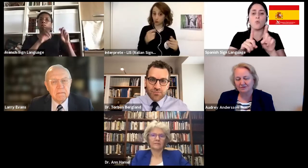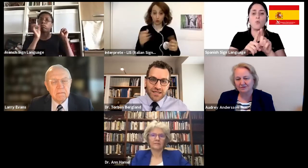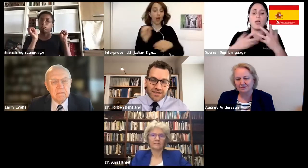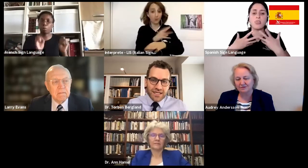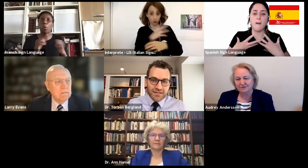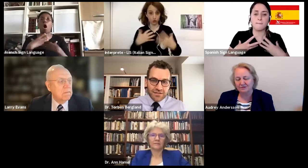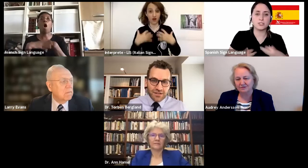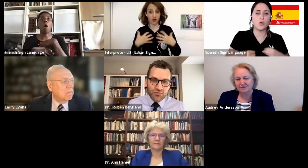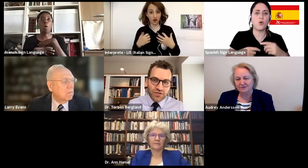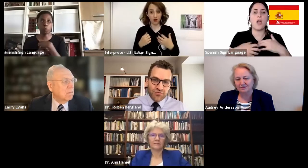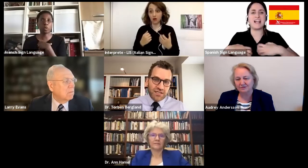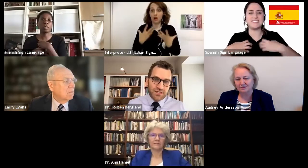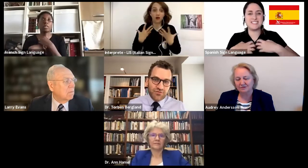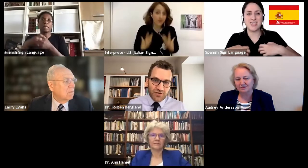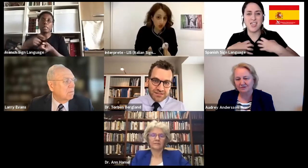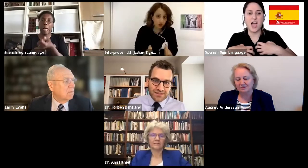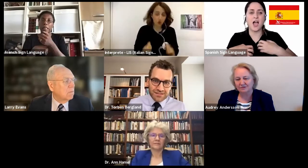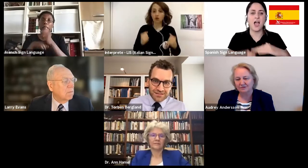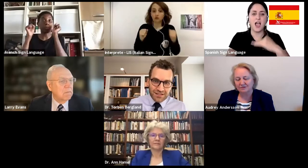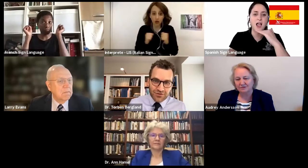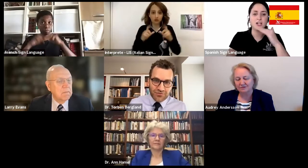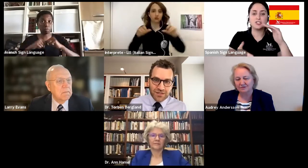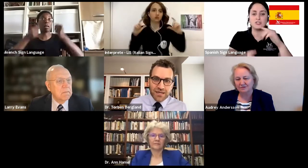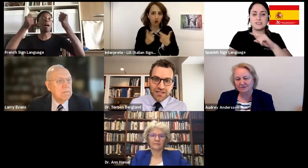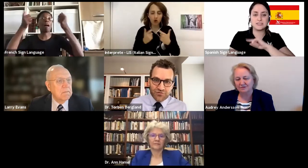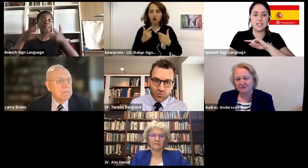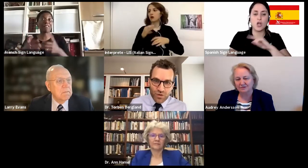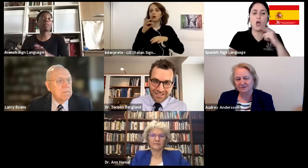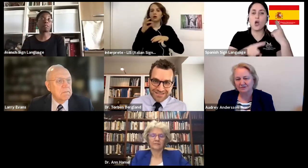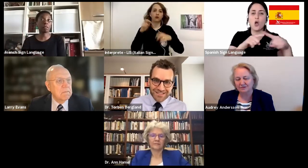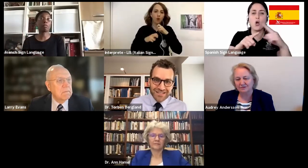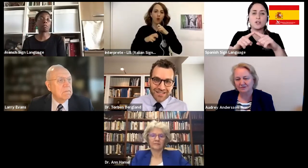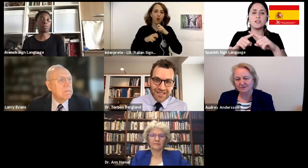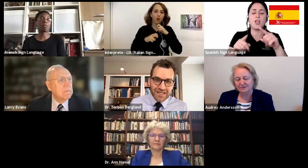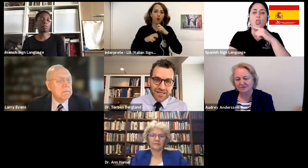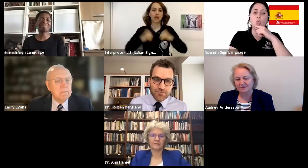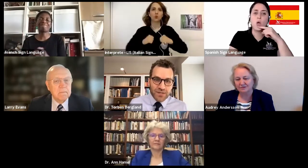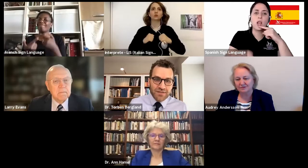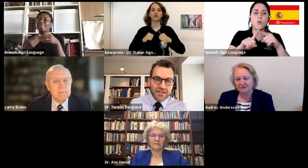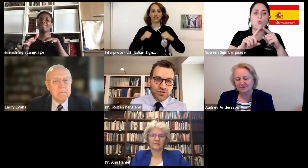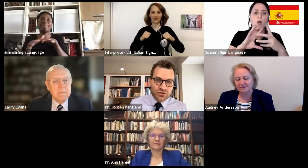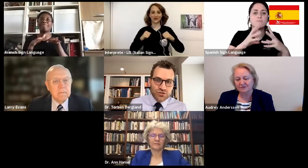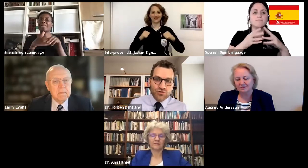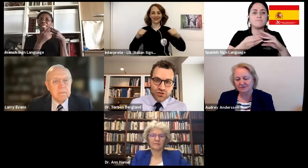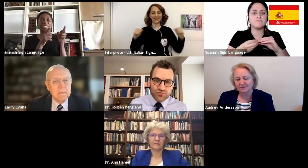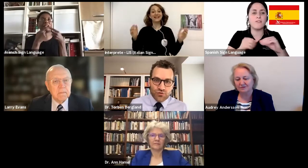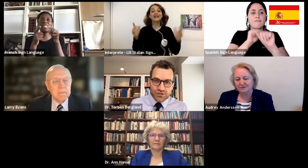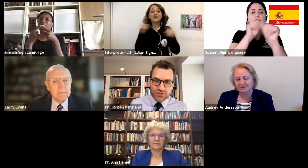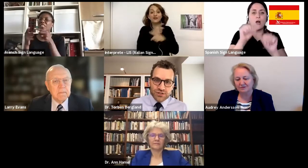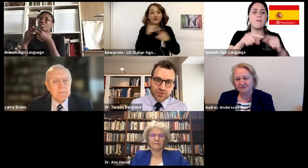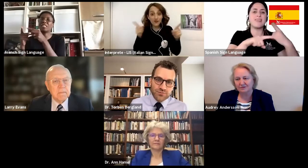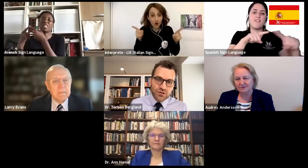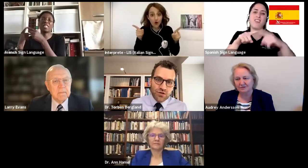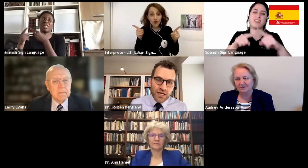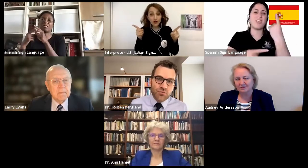like there are many, it can, the grief can manifest itself in many different ways. And then don't just focus